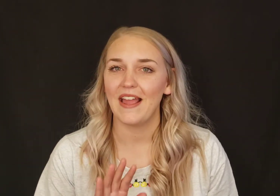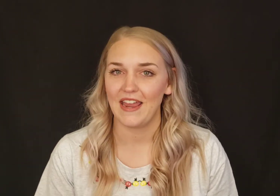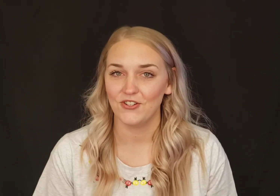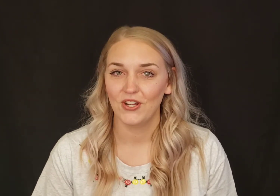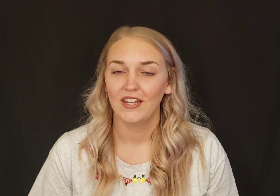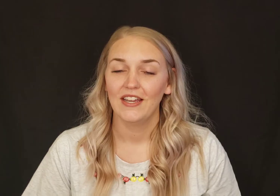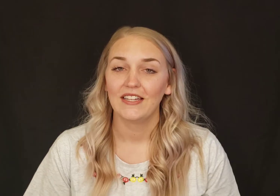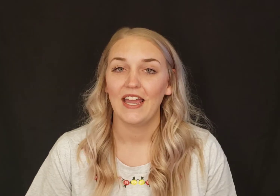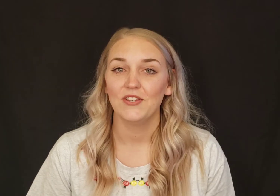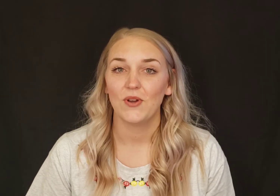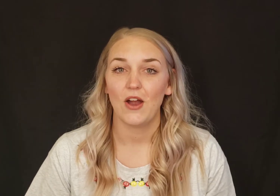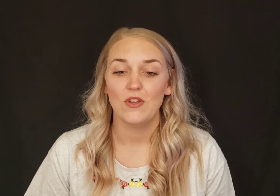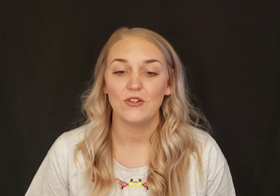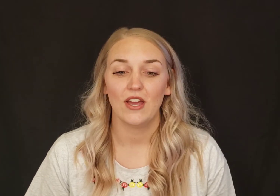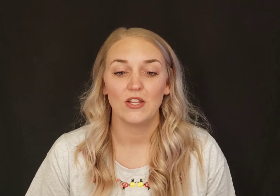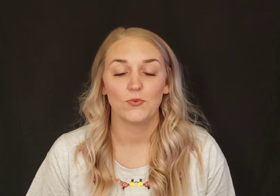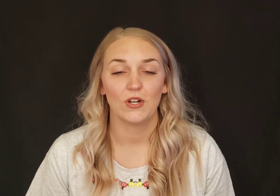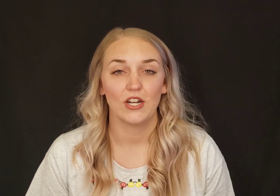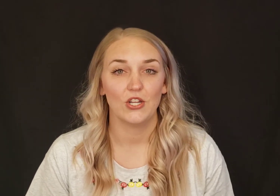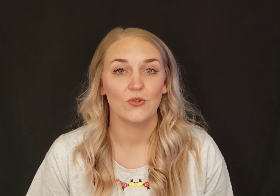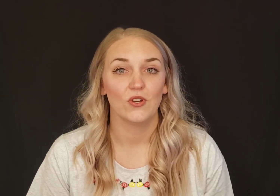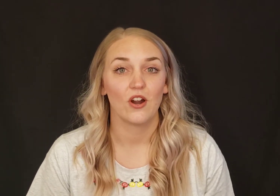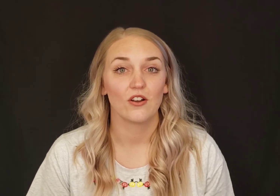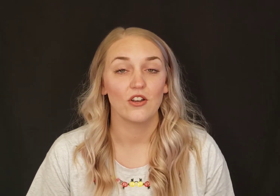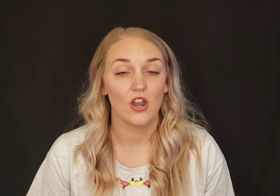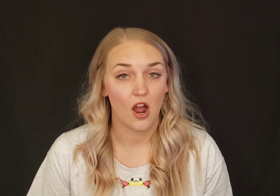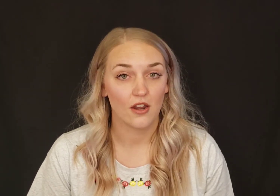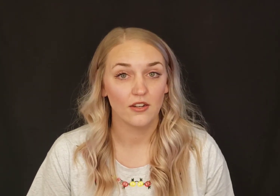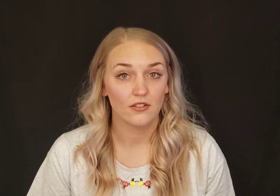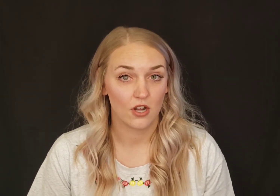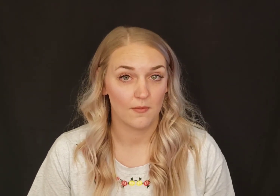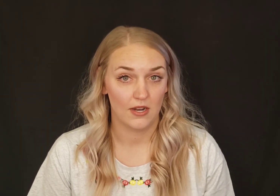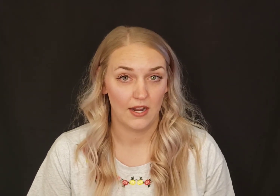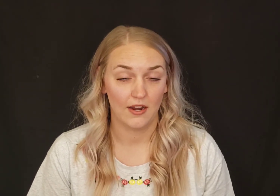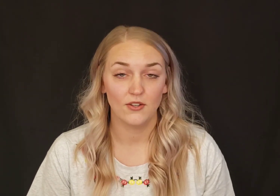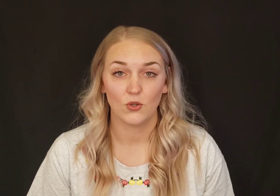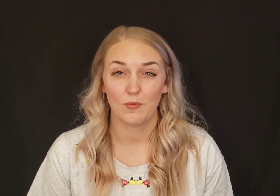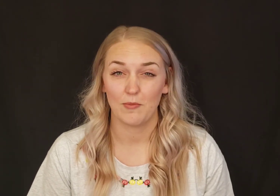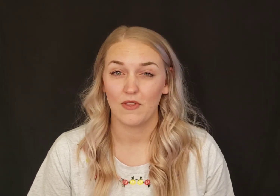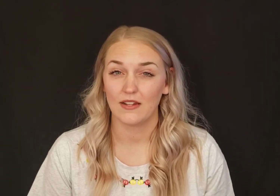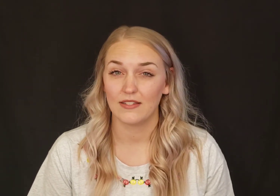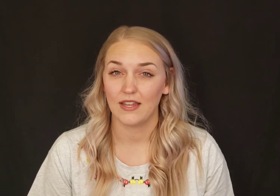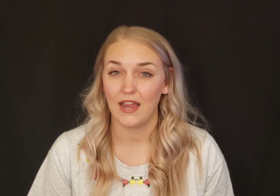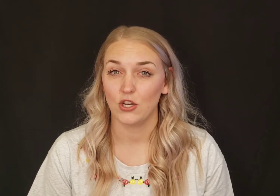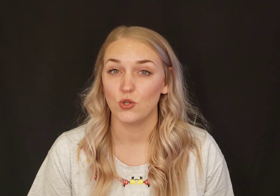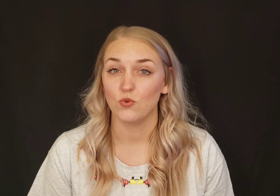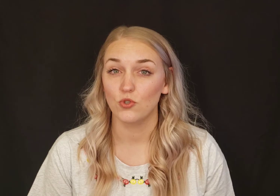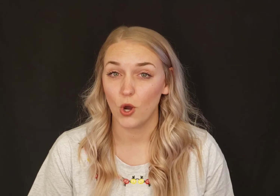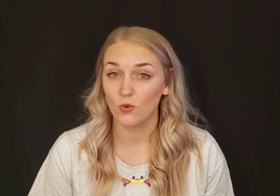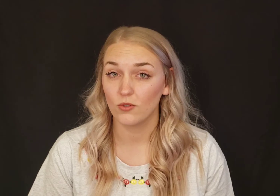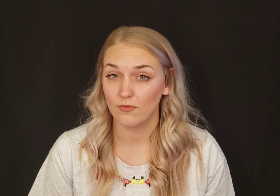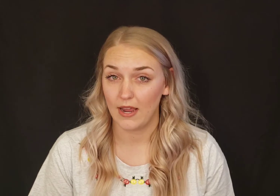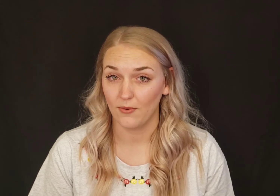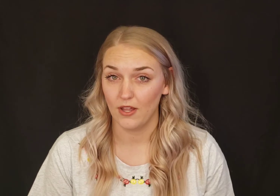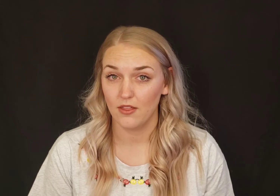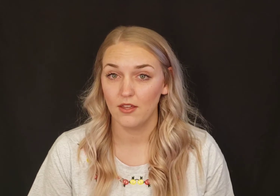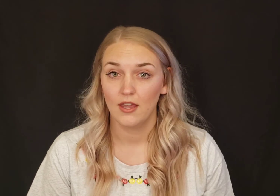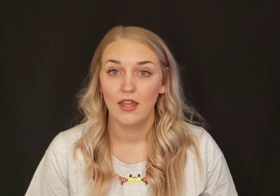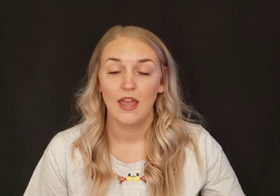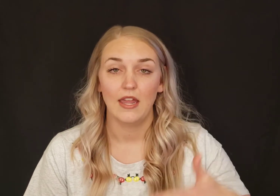age. Okay, so how we do that is we're going to use our non-dominant hand. So remember, that's the hand you don't write with, and